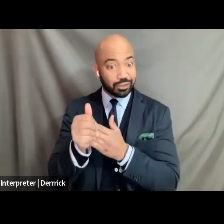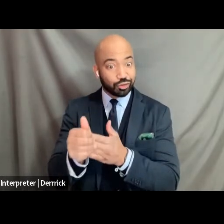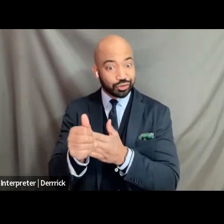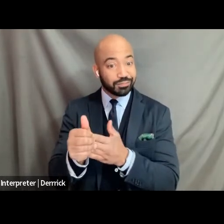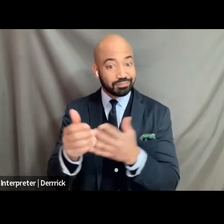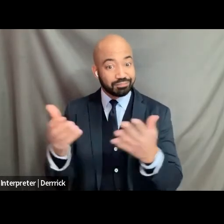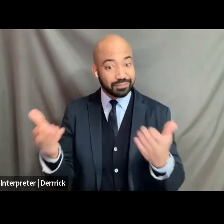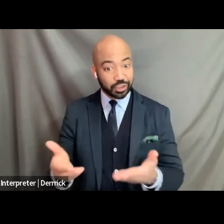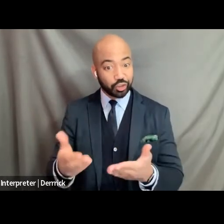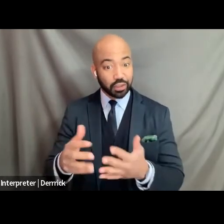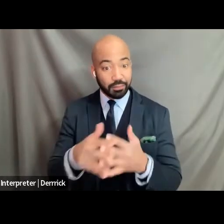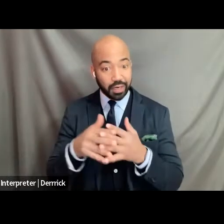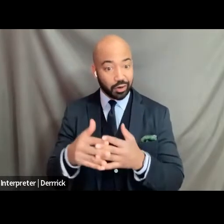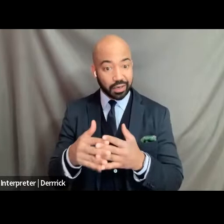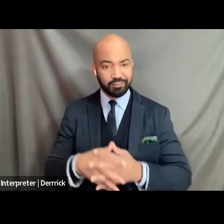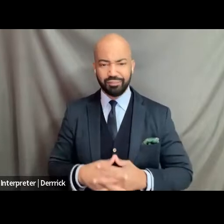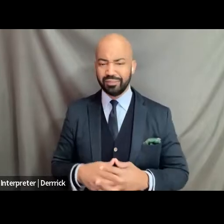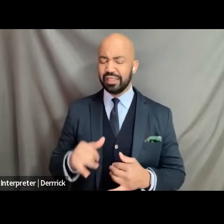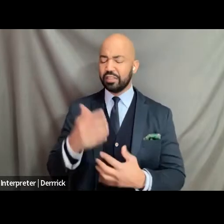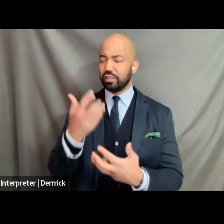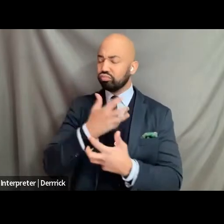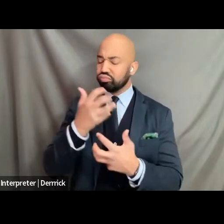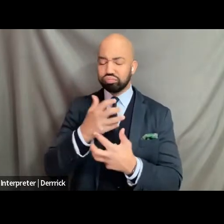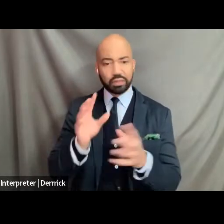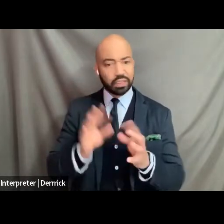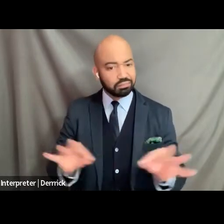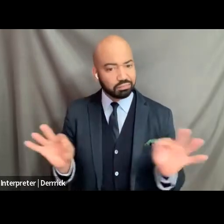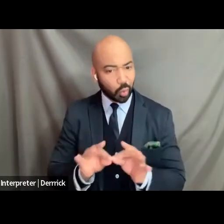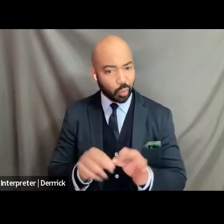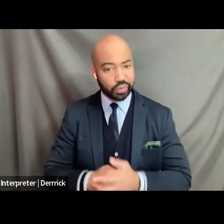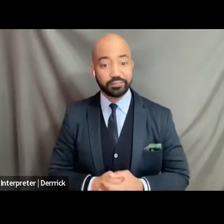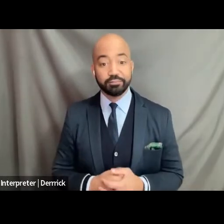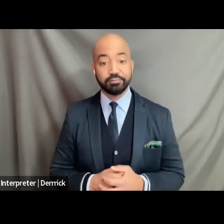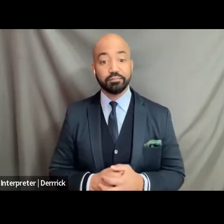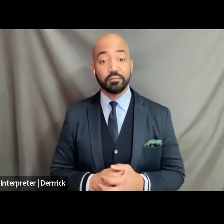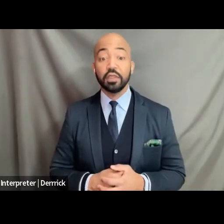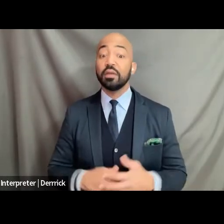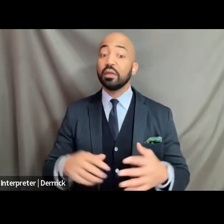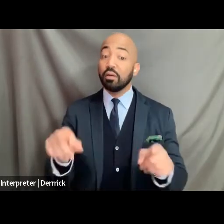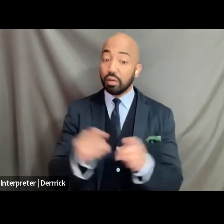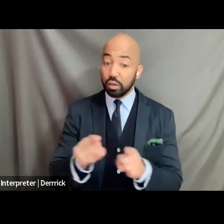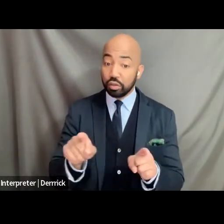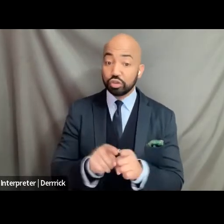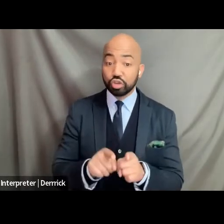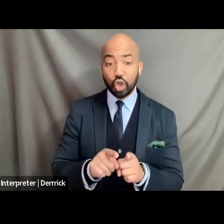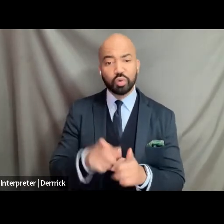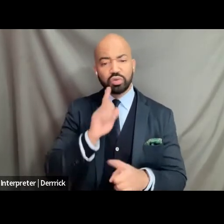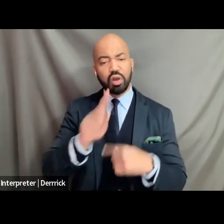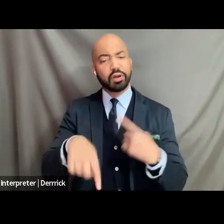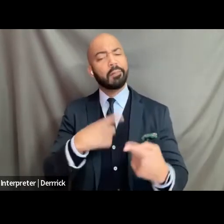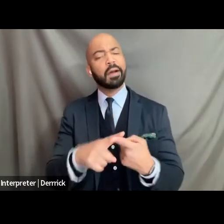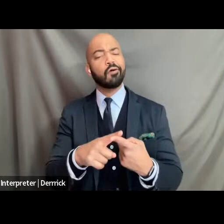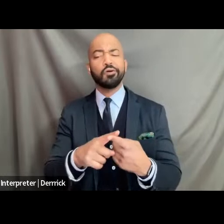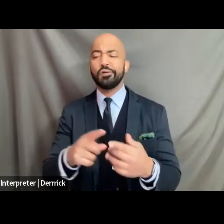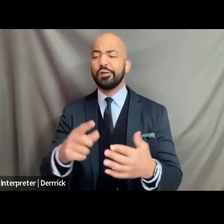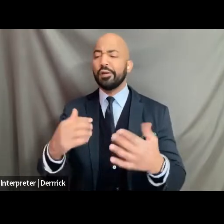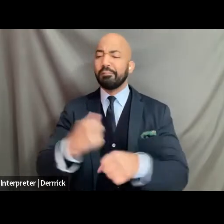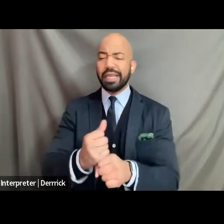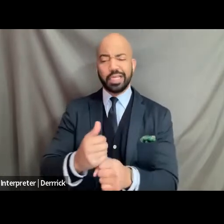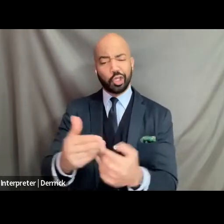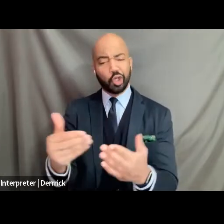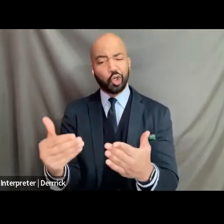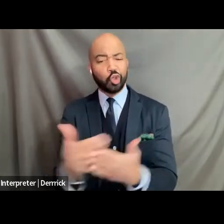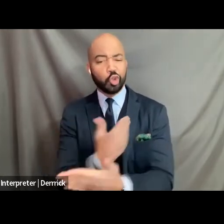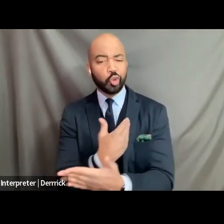that that yes when we talk about designing um a better future in the inception and creation